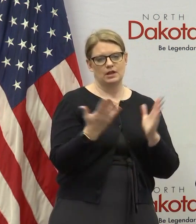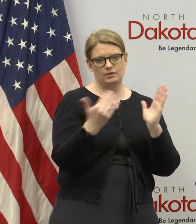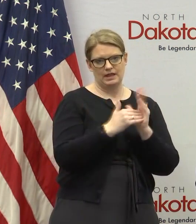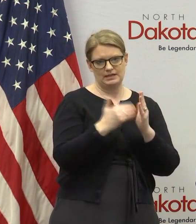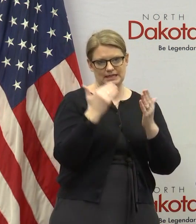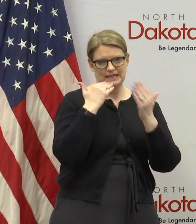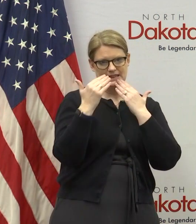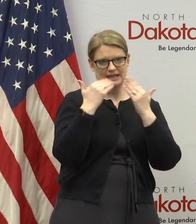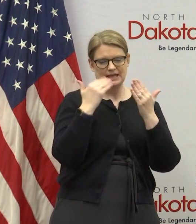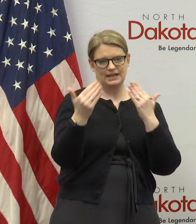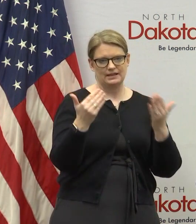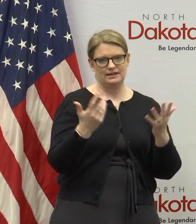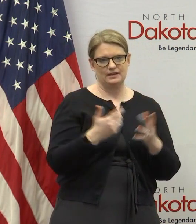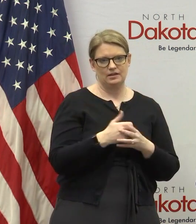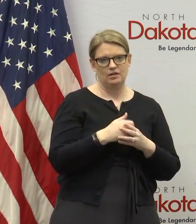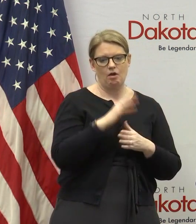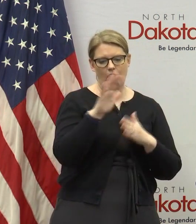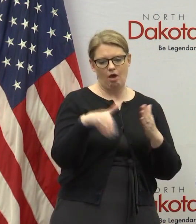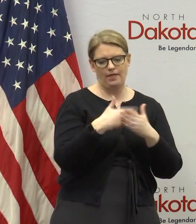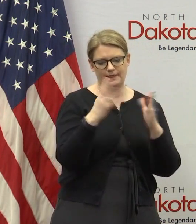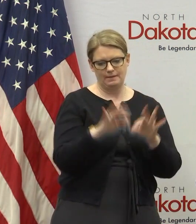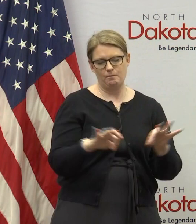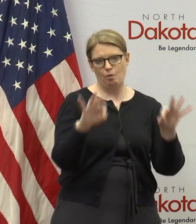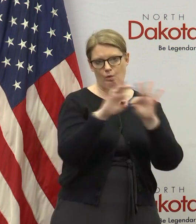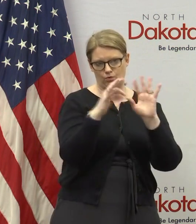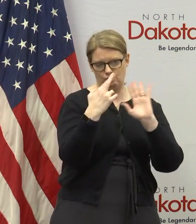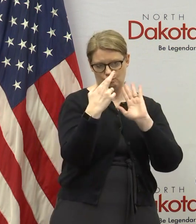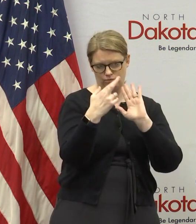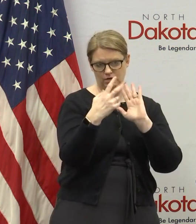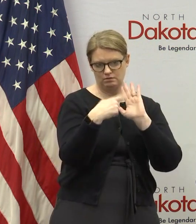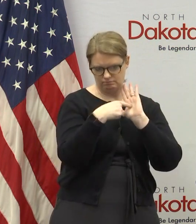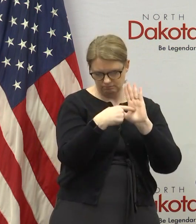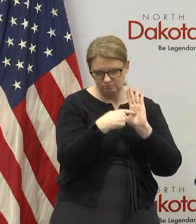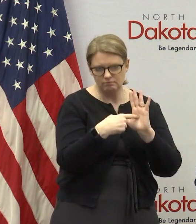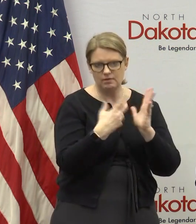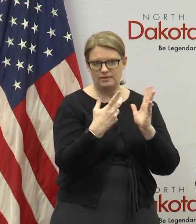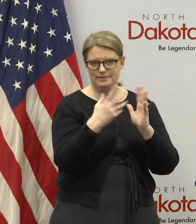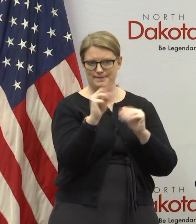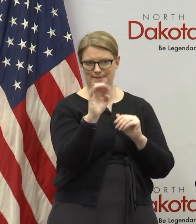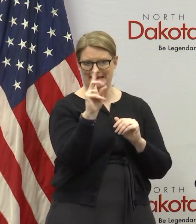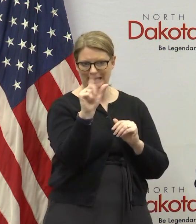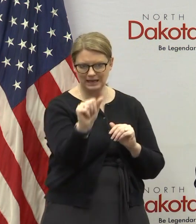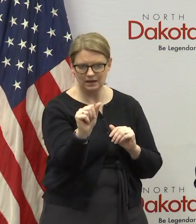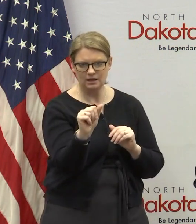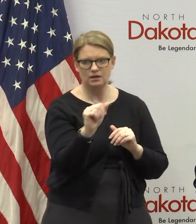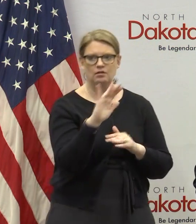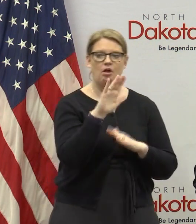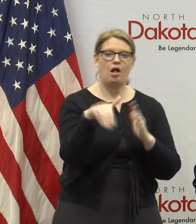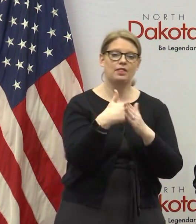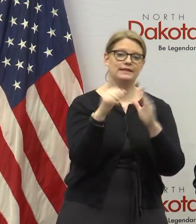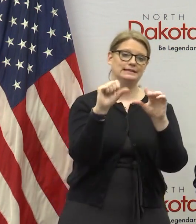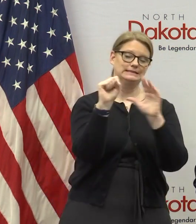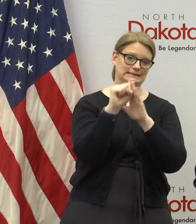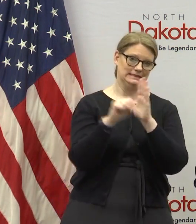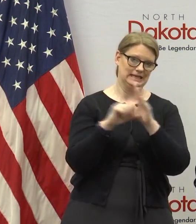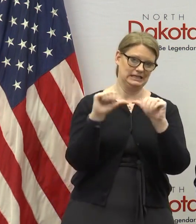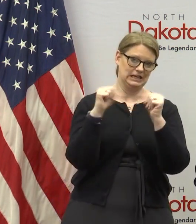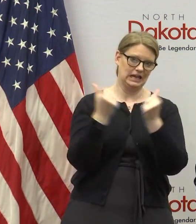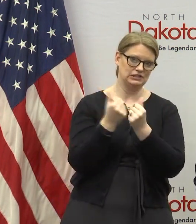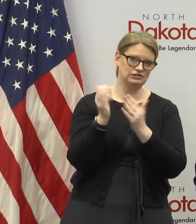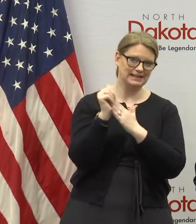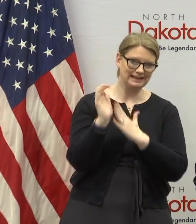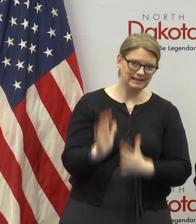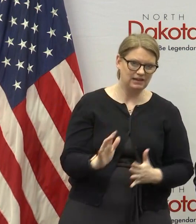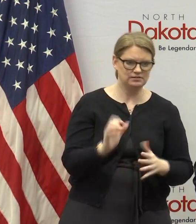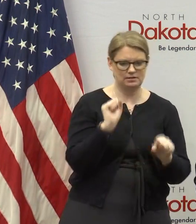thanking uh all the important role that the media is playing here i want to thank all of our state agency leaders that are working so diligently